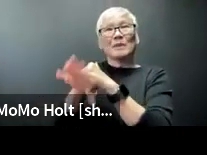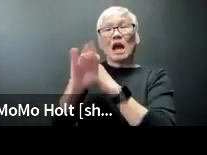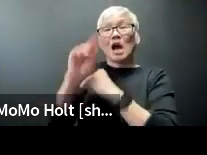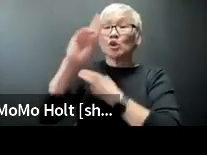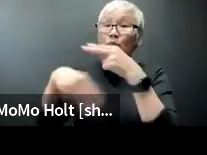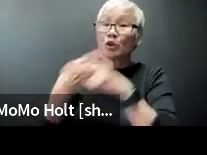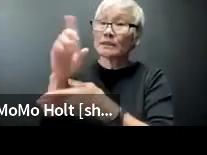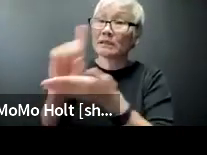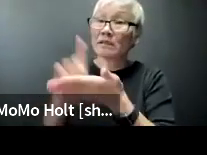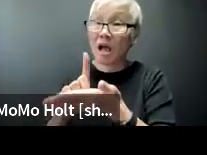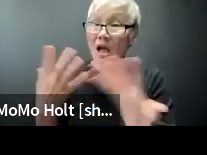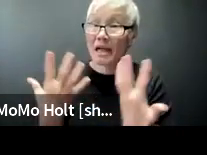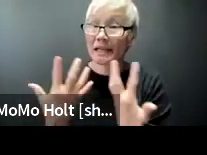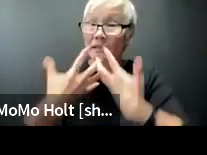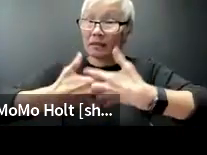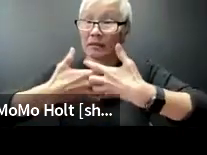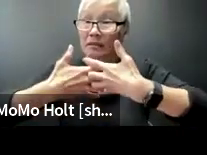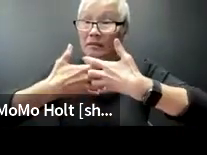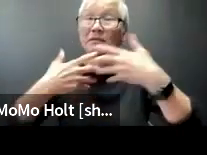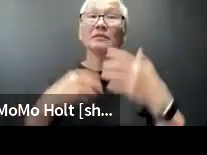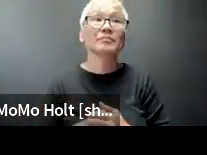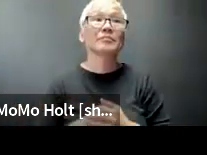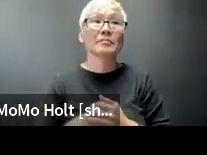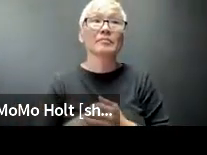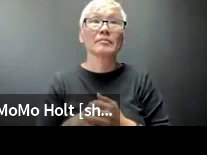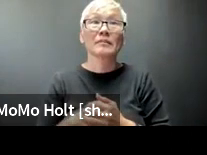accessible and universal design